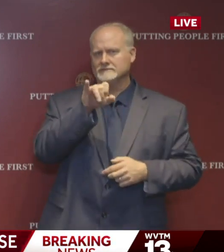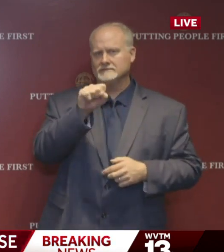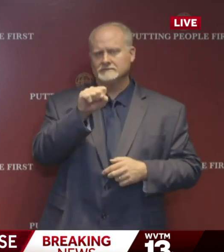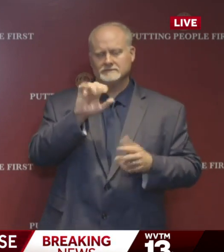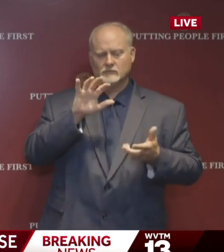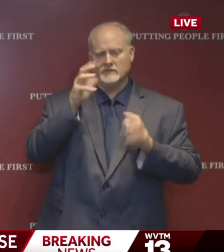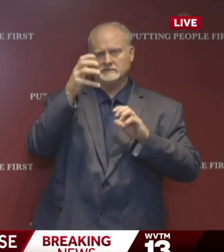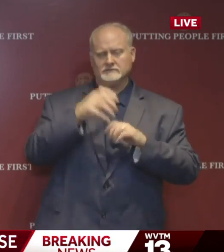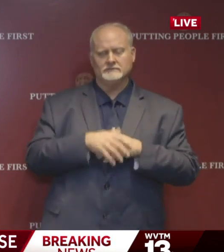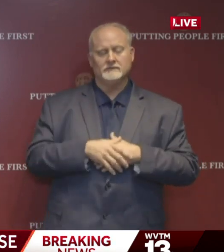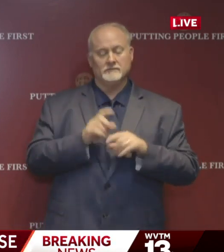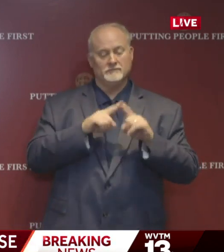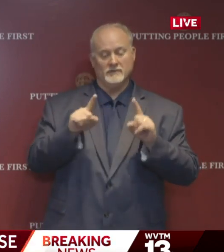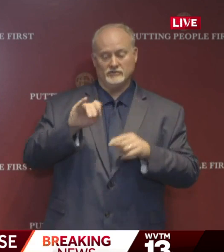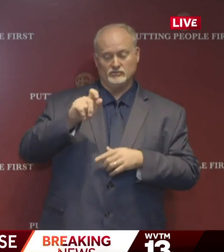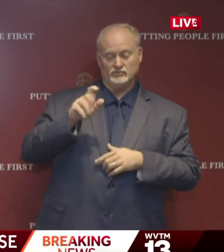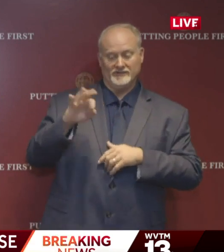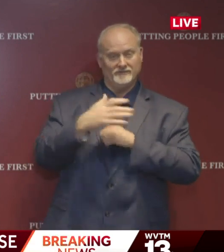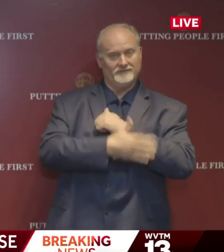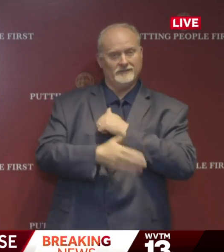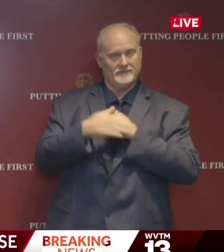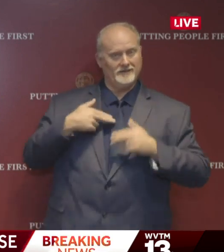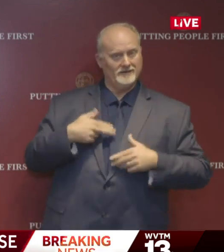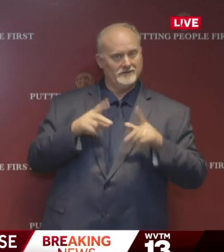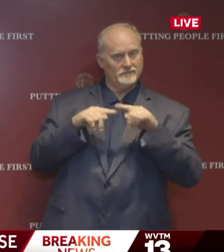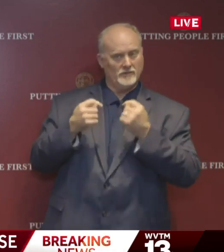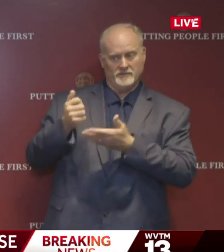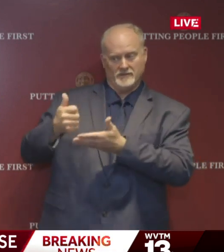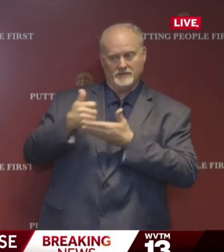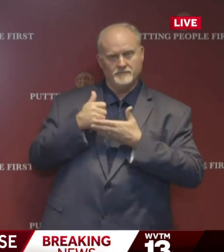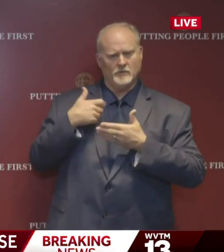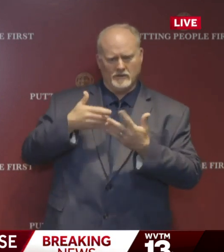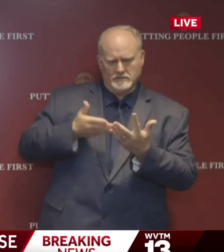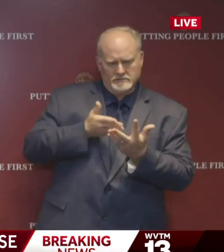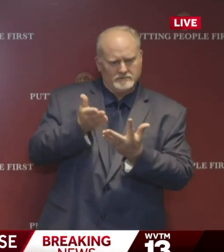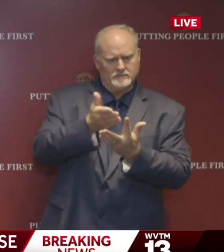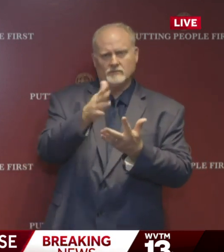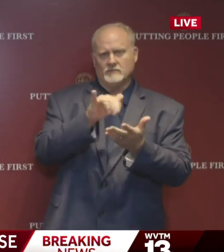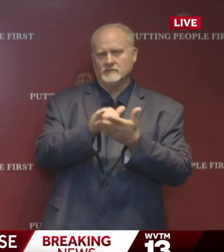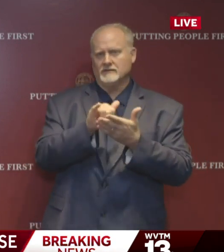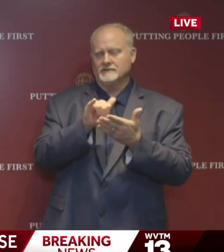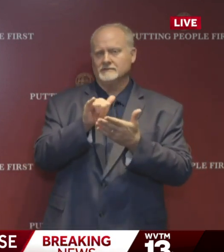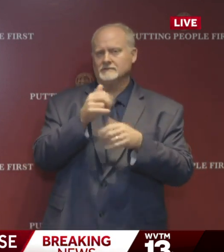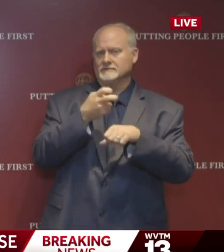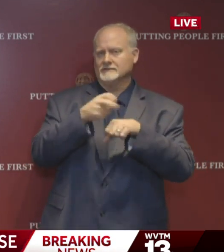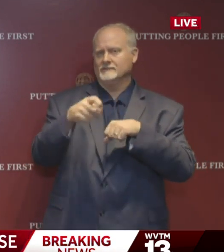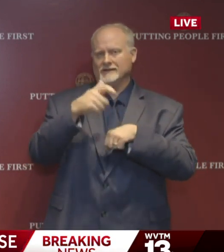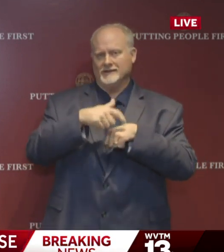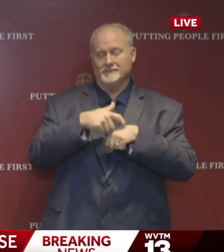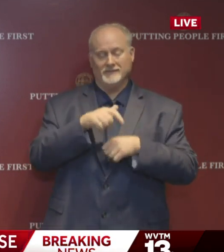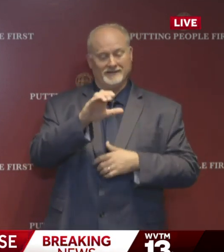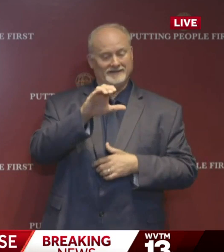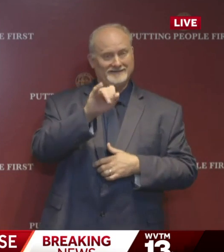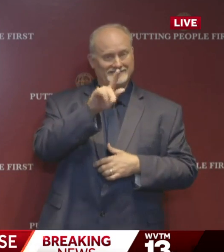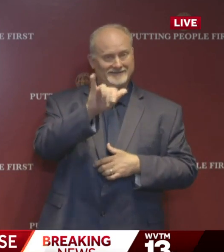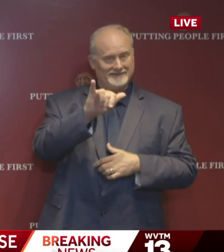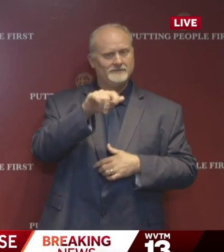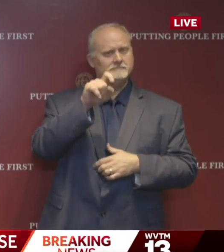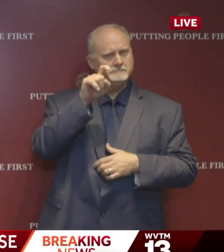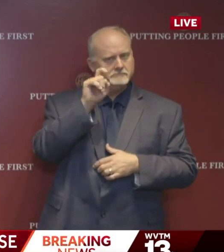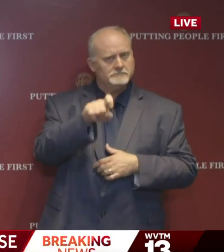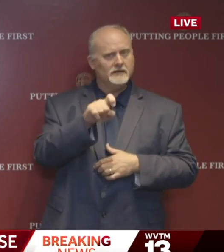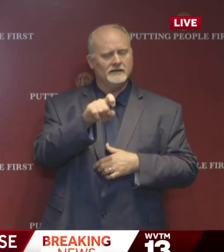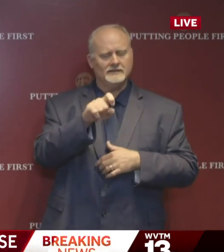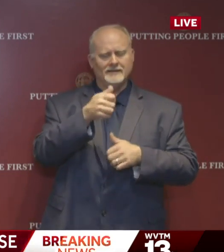guidance of the Jefferson County Health Department, we've been able to navigate these challenging times. The city must take every reasonable